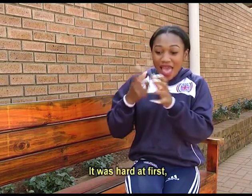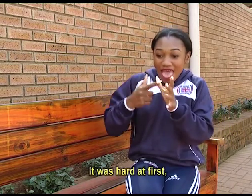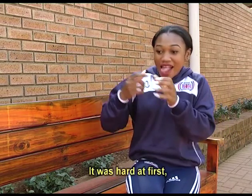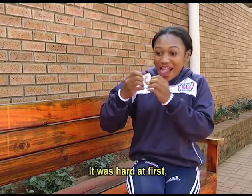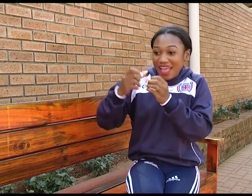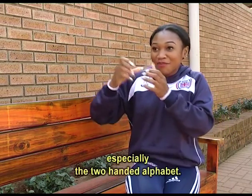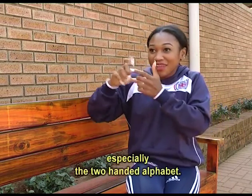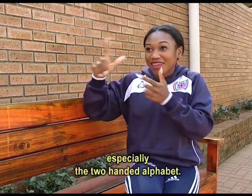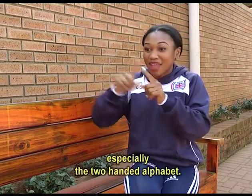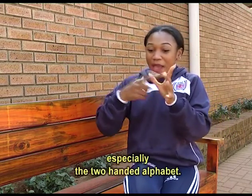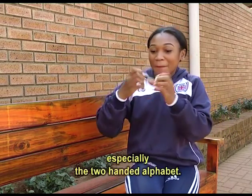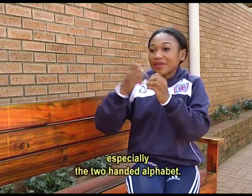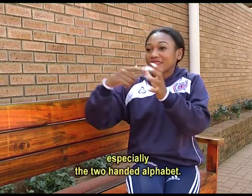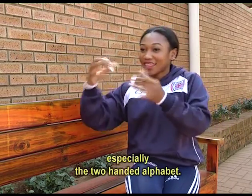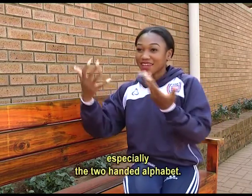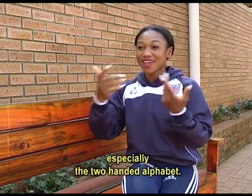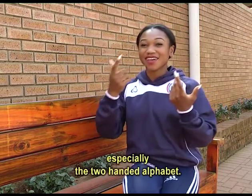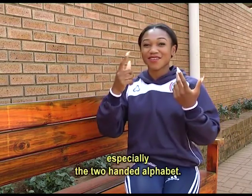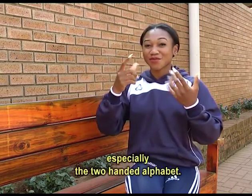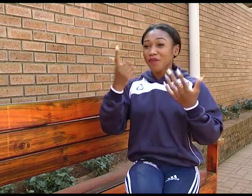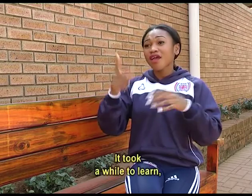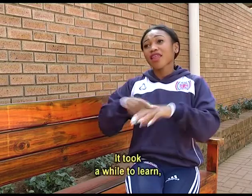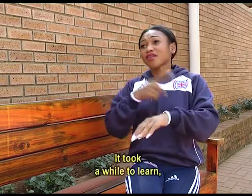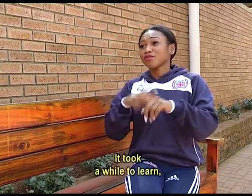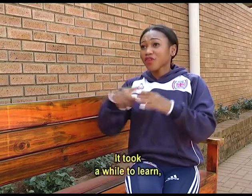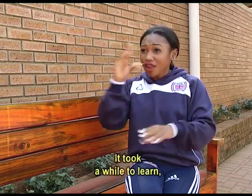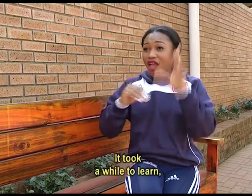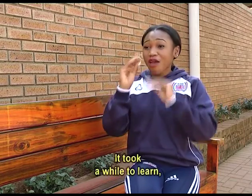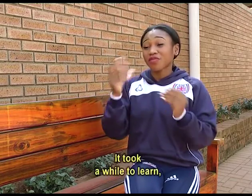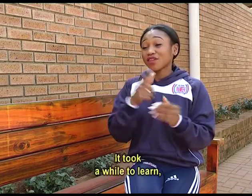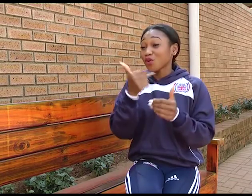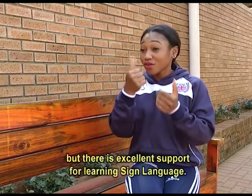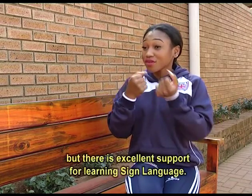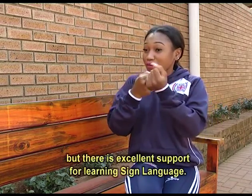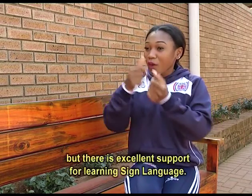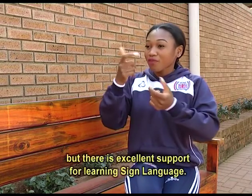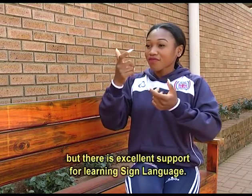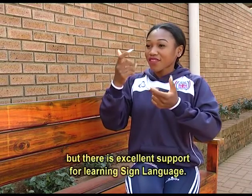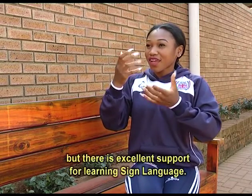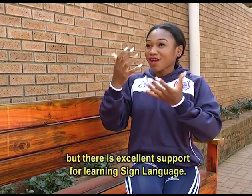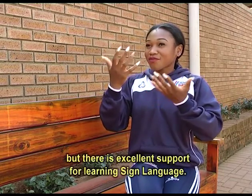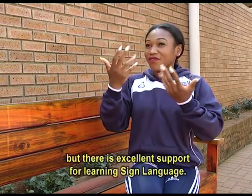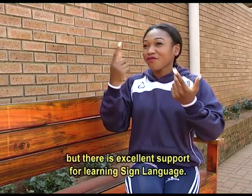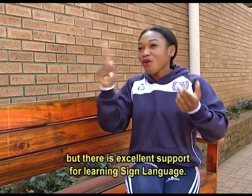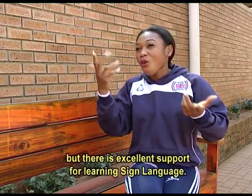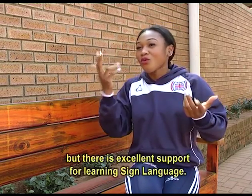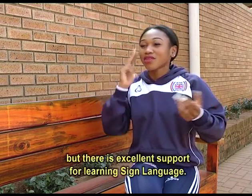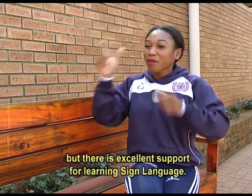hard at first, especially the two-handed alphabet. It took a while to learn, but there's excellent support for learning sign language.